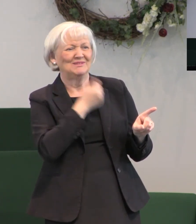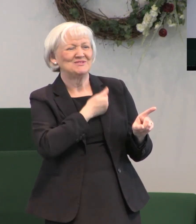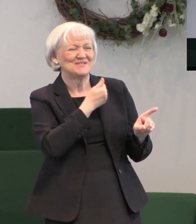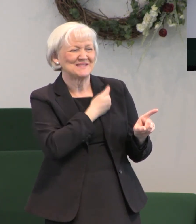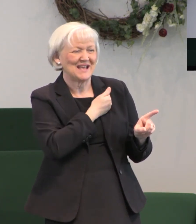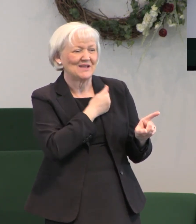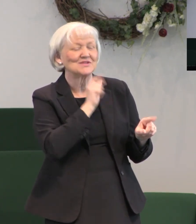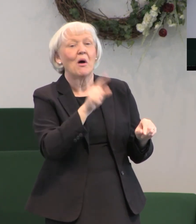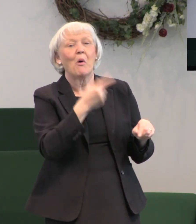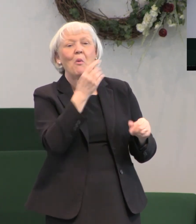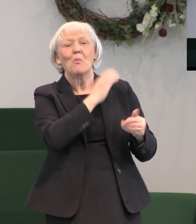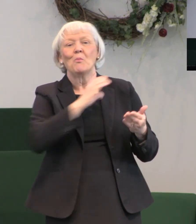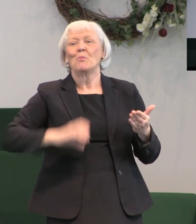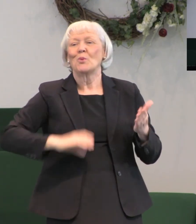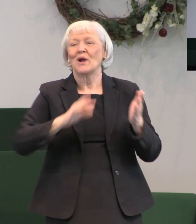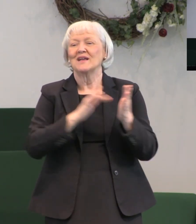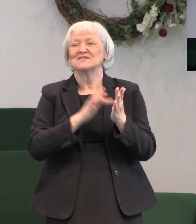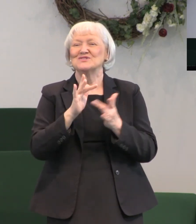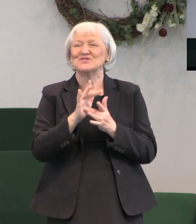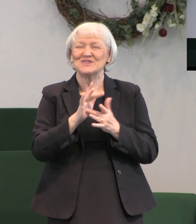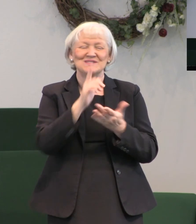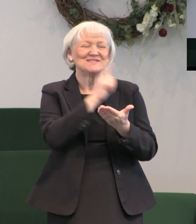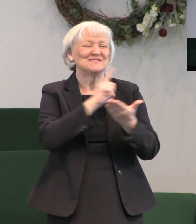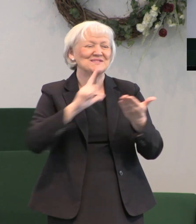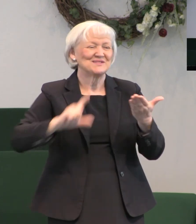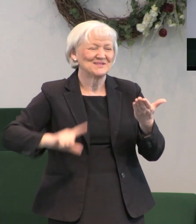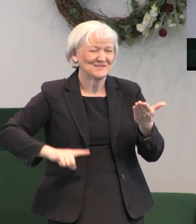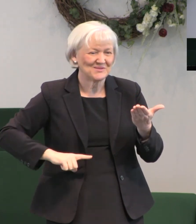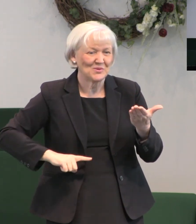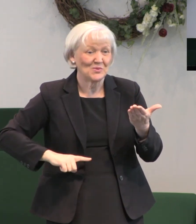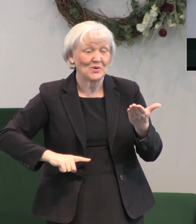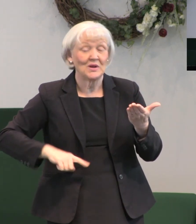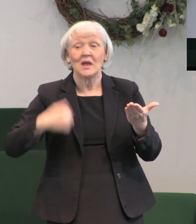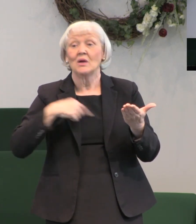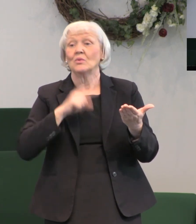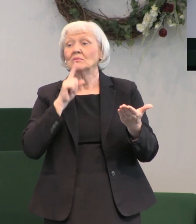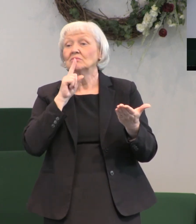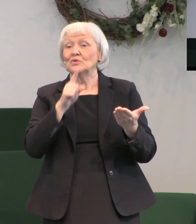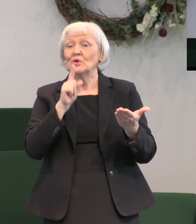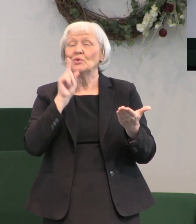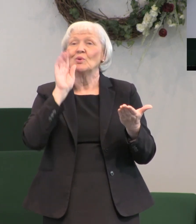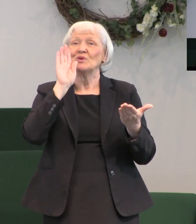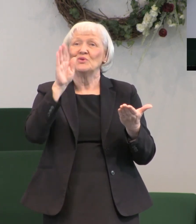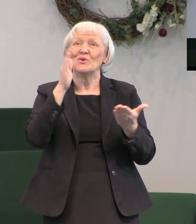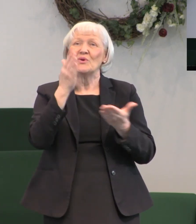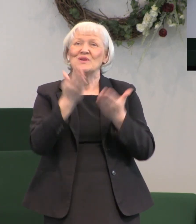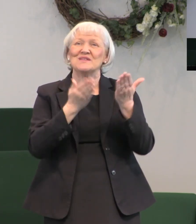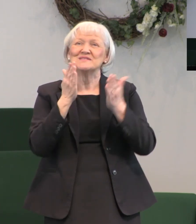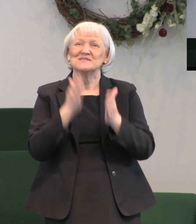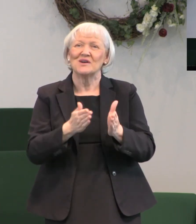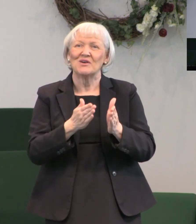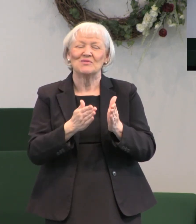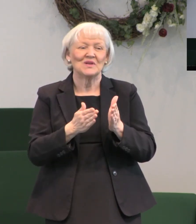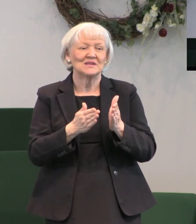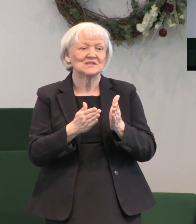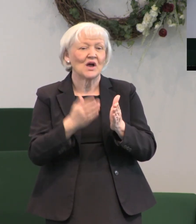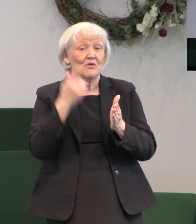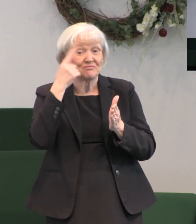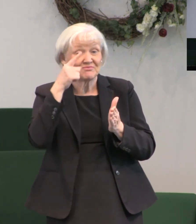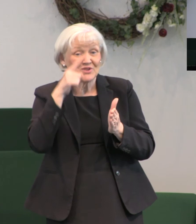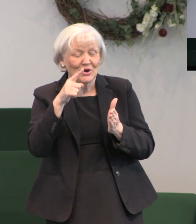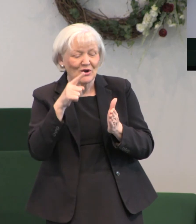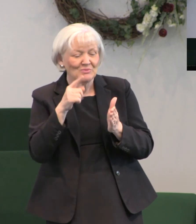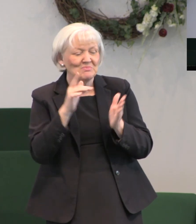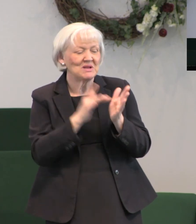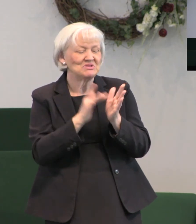preach Christ Jesus the Lord and we are your servants for Jesus sake and so the